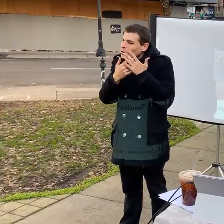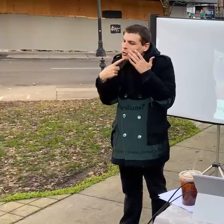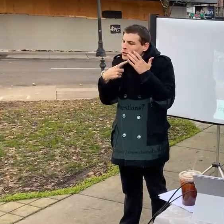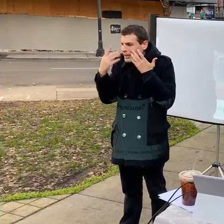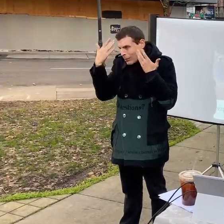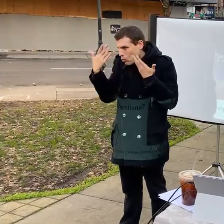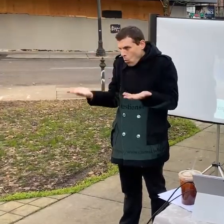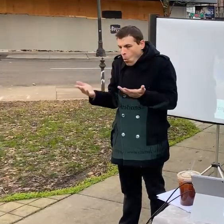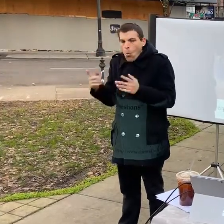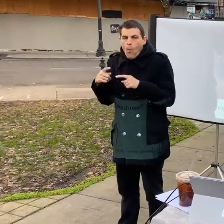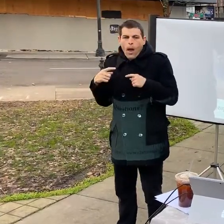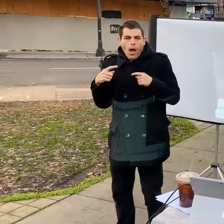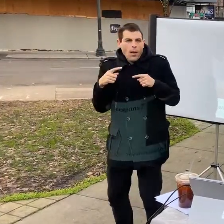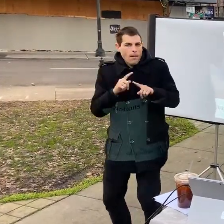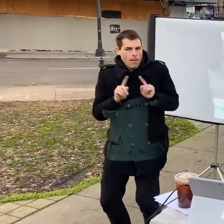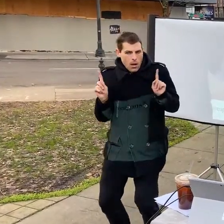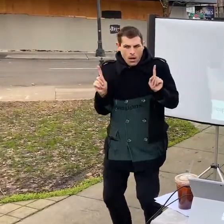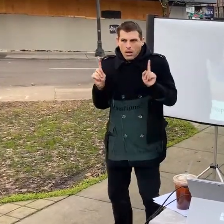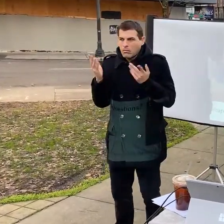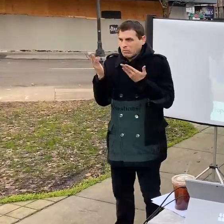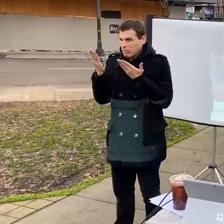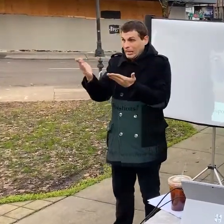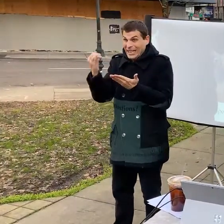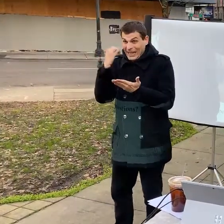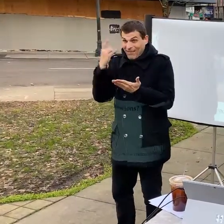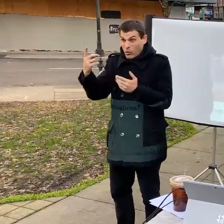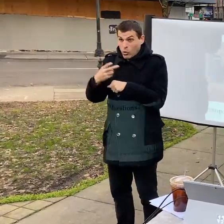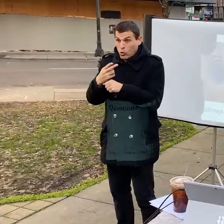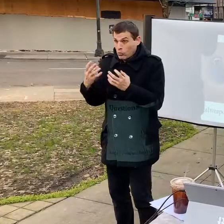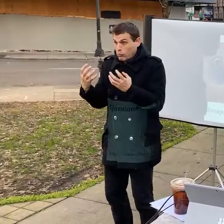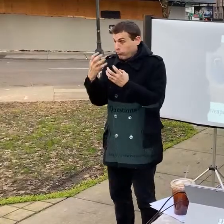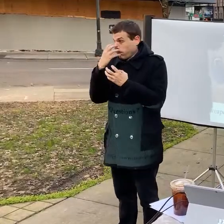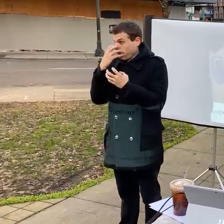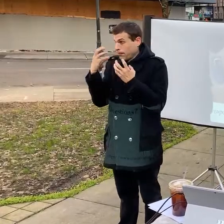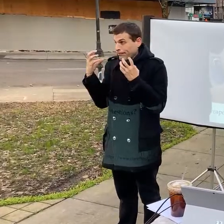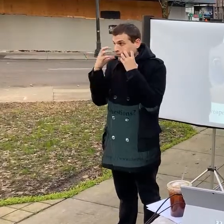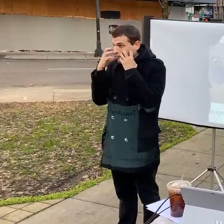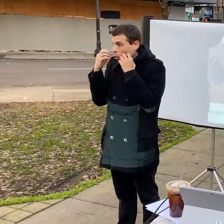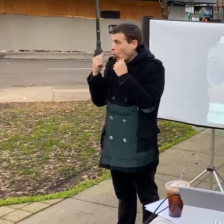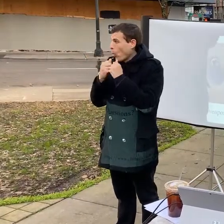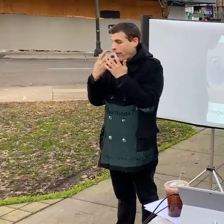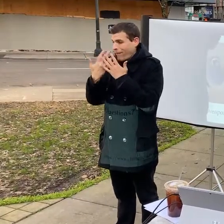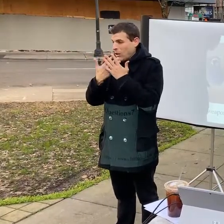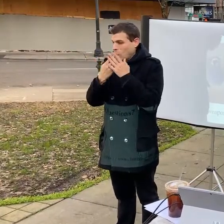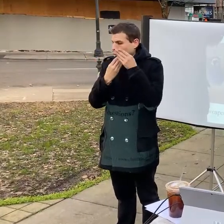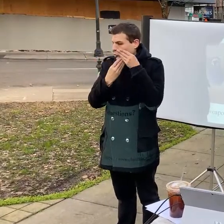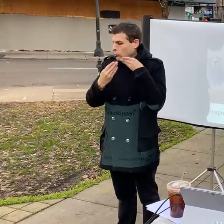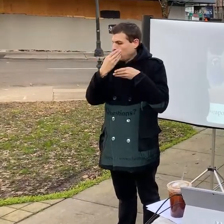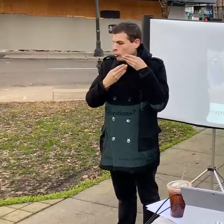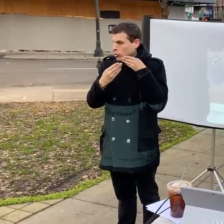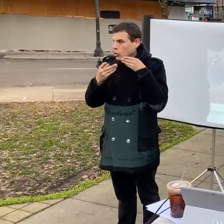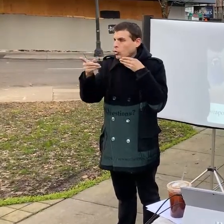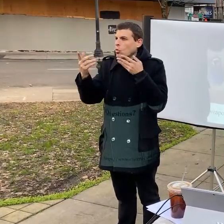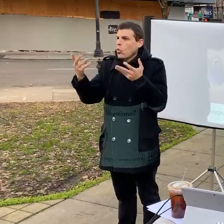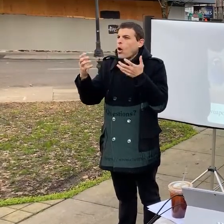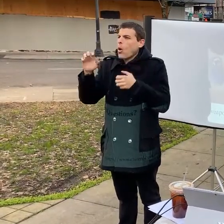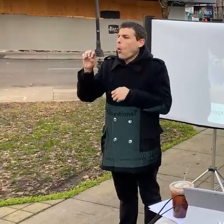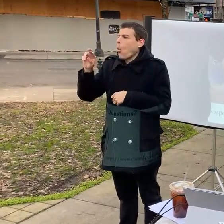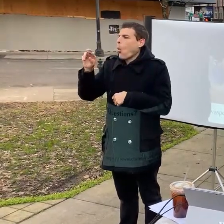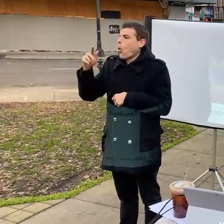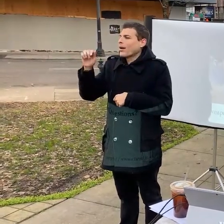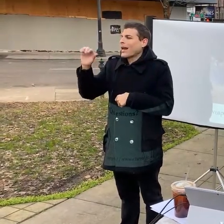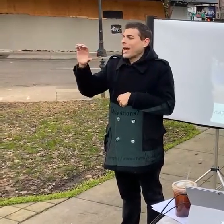ideally as if you're gonna go that way you really want a um like an organic vapor filter